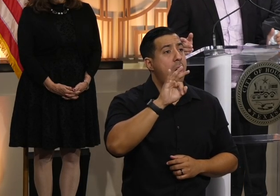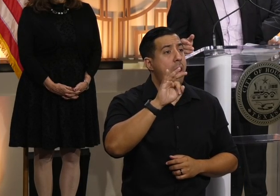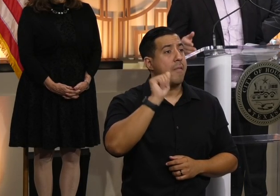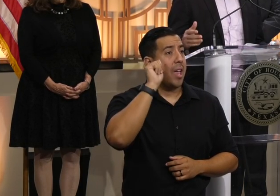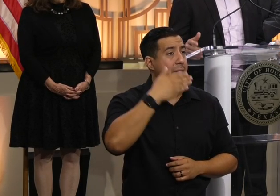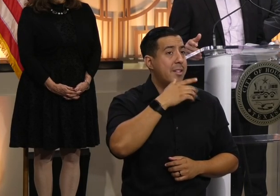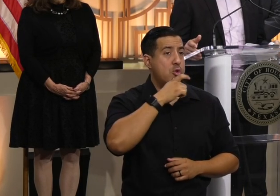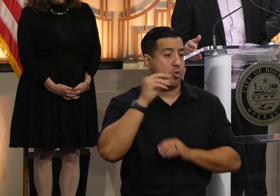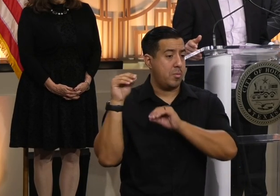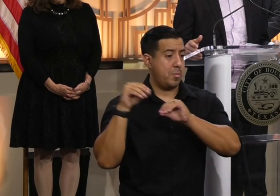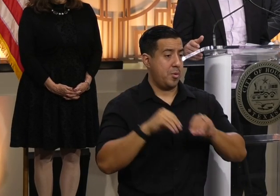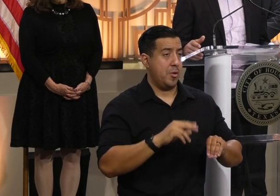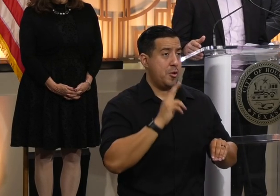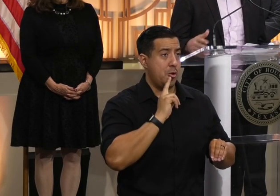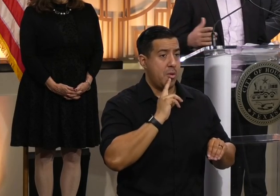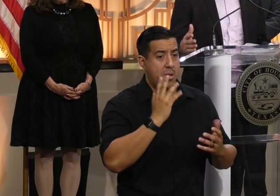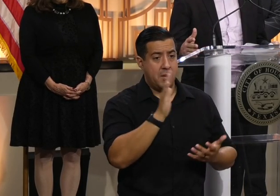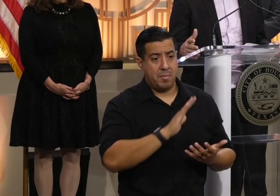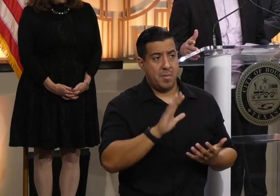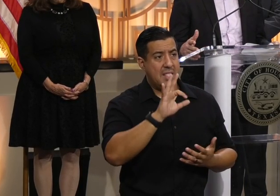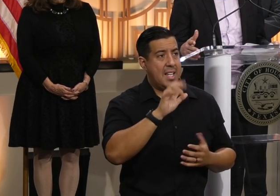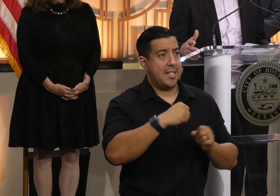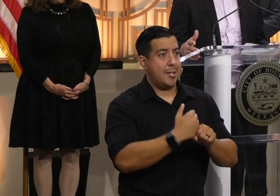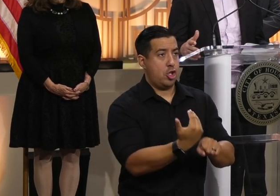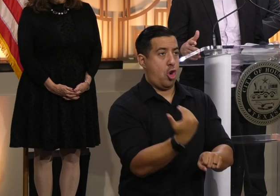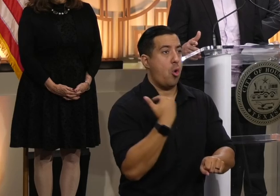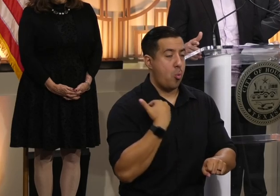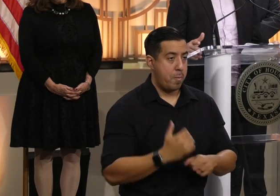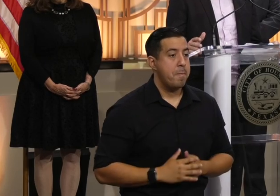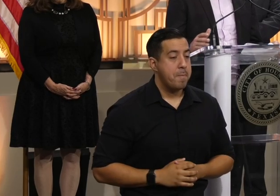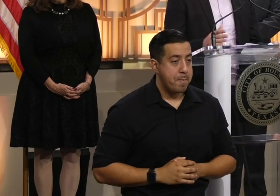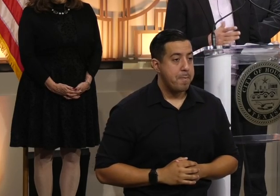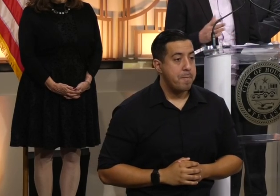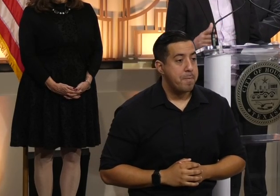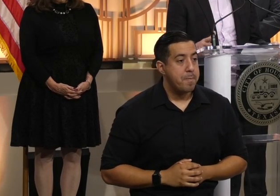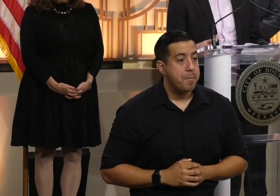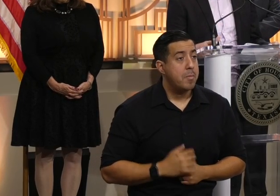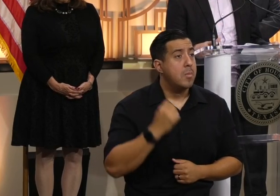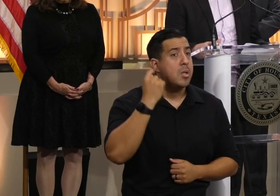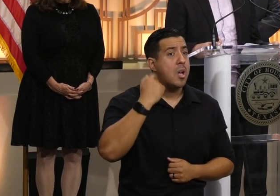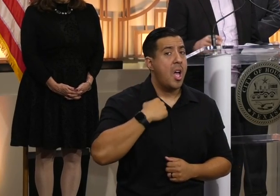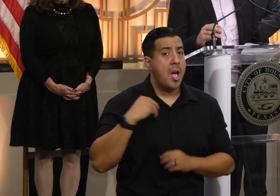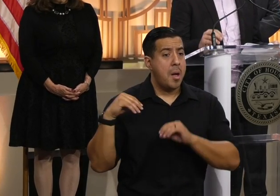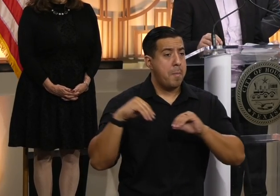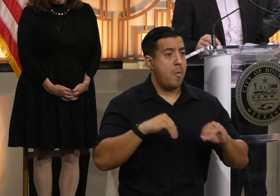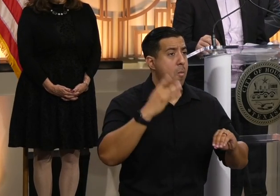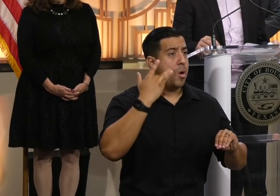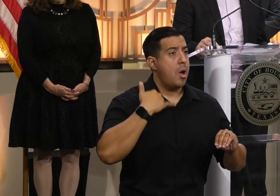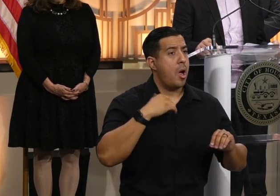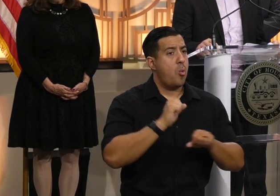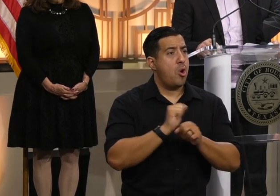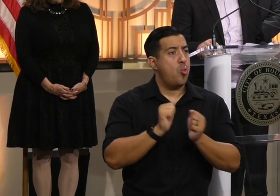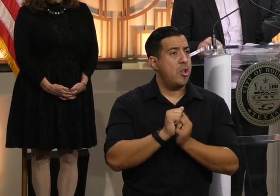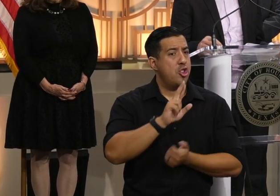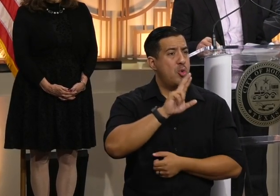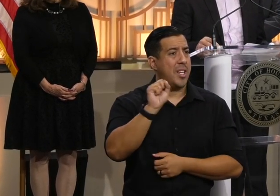who moved to the city of Houston about nine years ago. I moved here because I worked with the United States